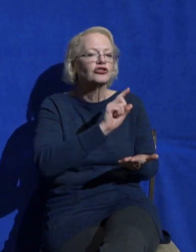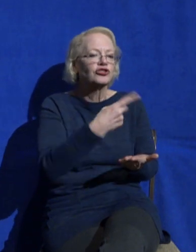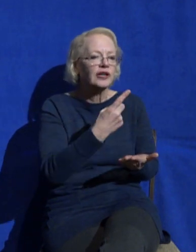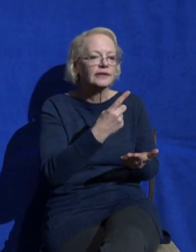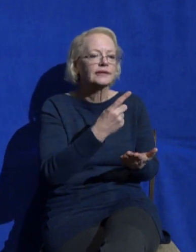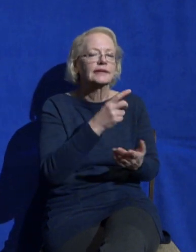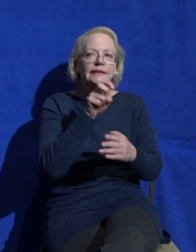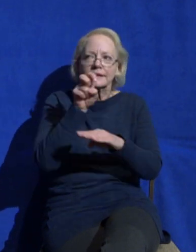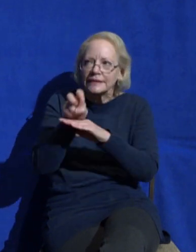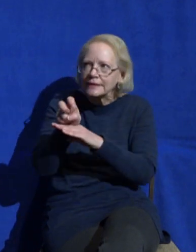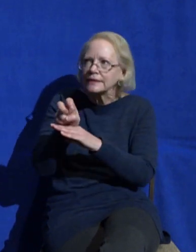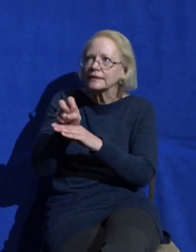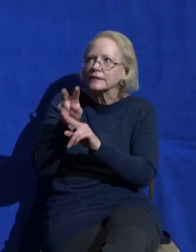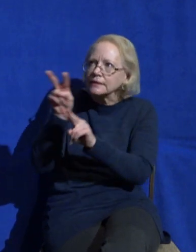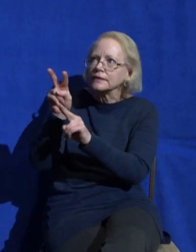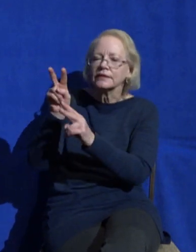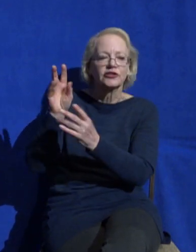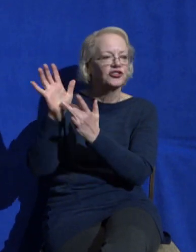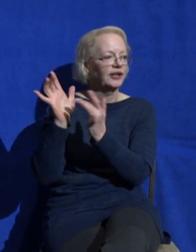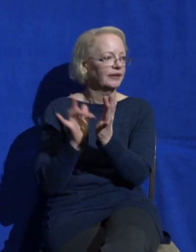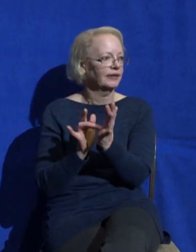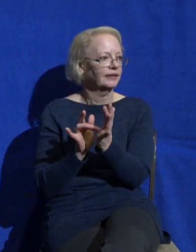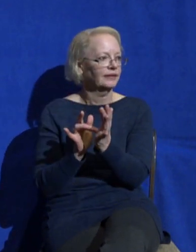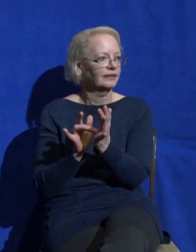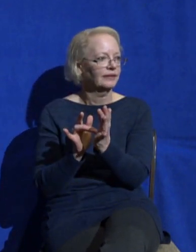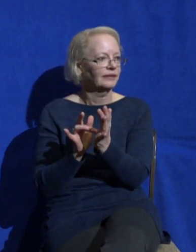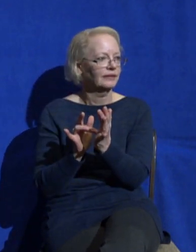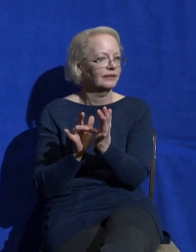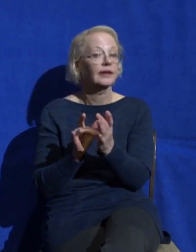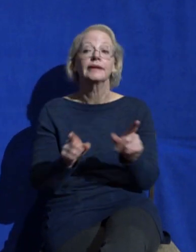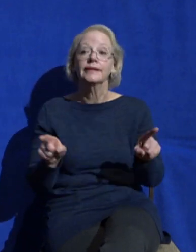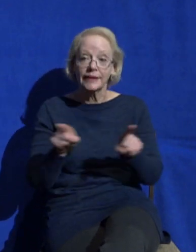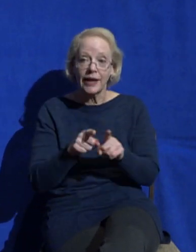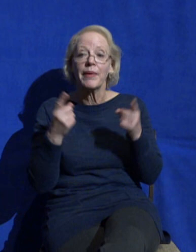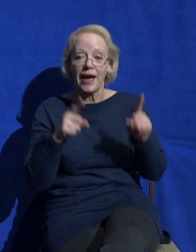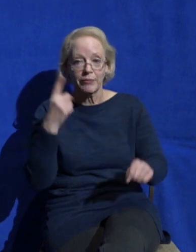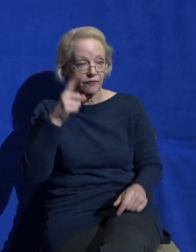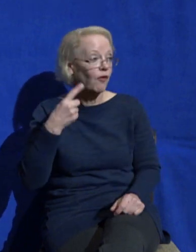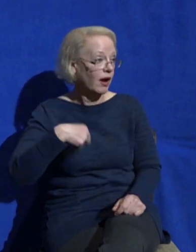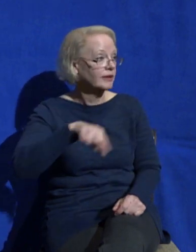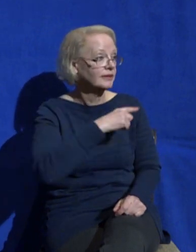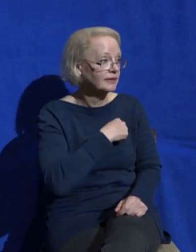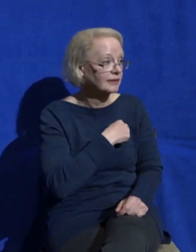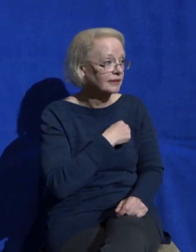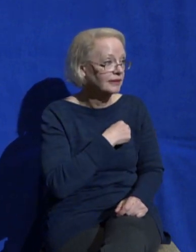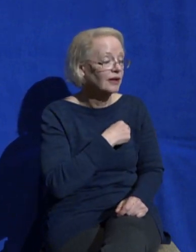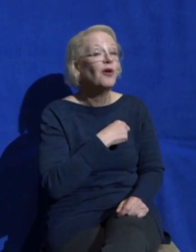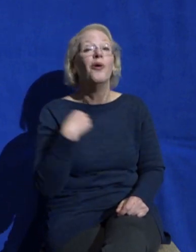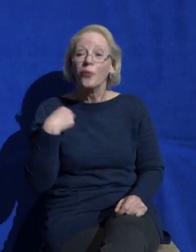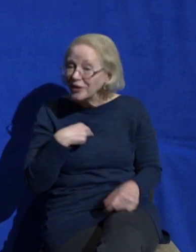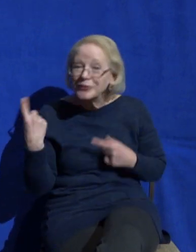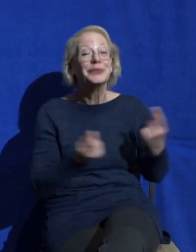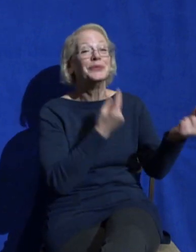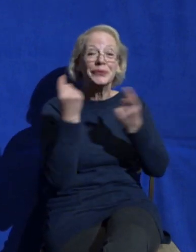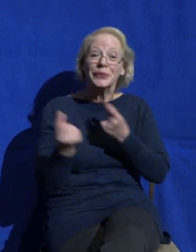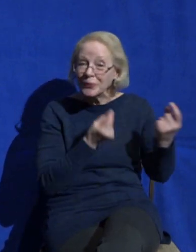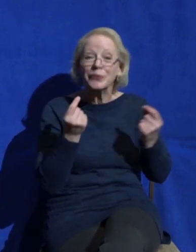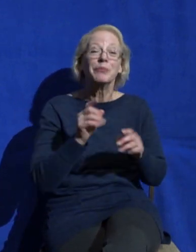And the same thing is happening to so many of us. We're so busy doing good things